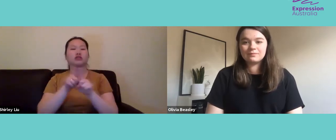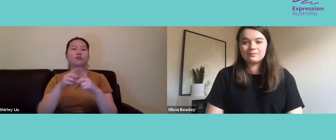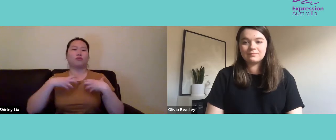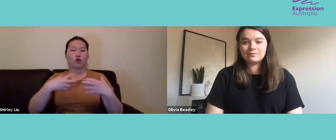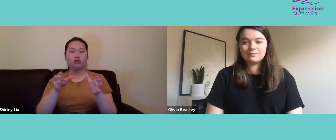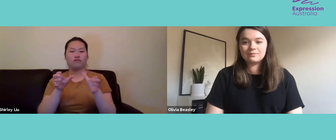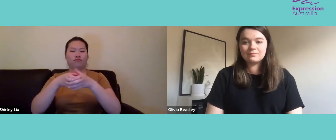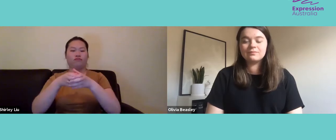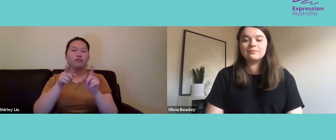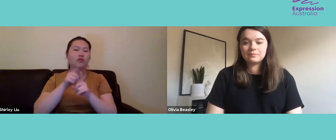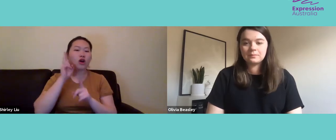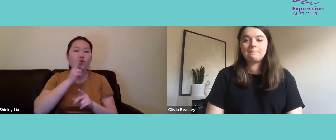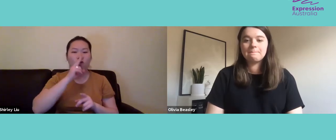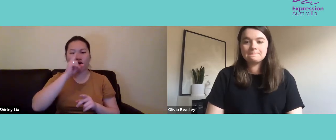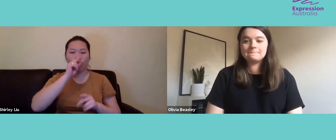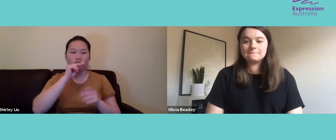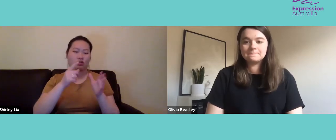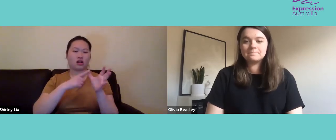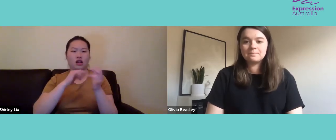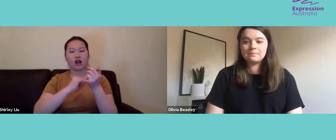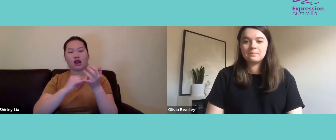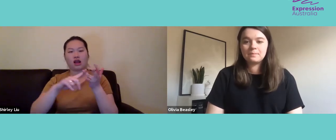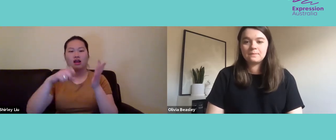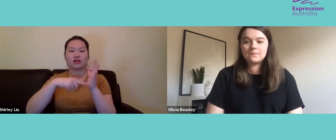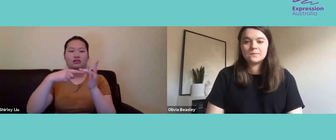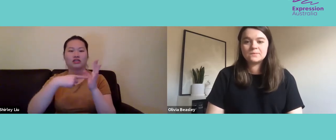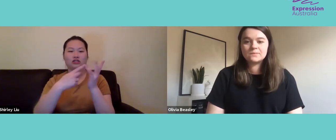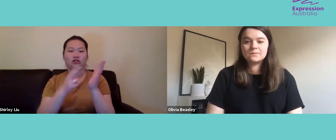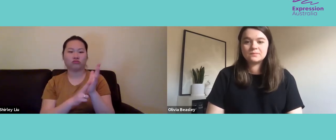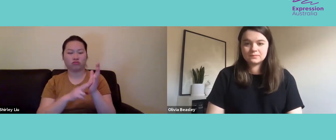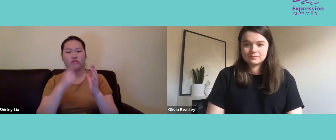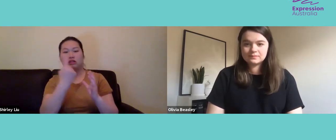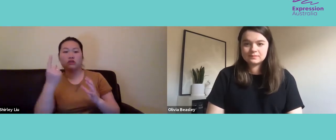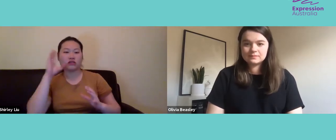within the deaf community, within the deaf youth association around the country